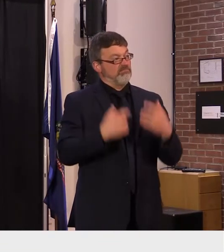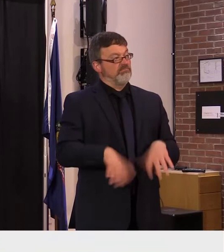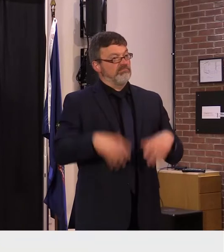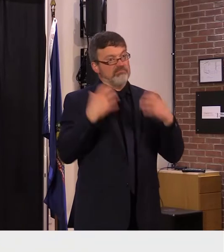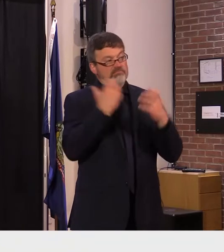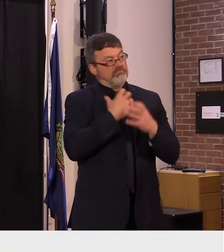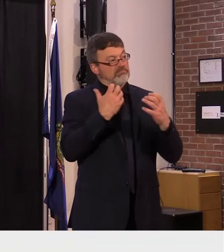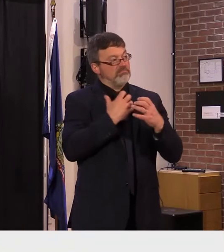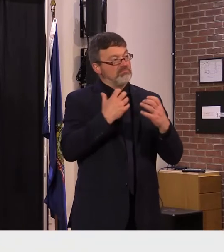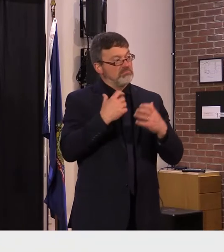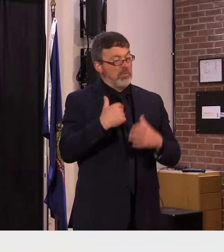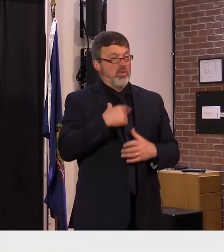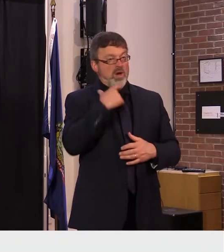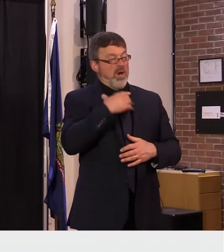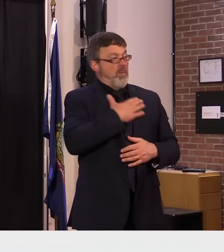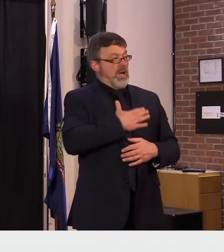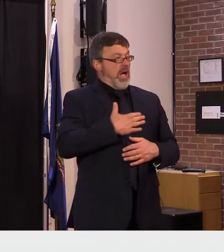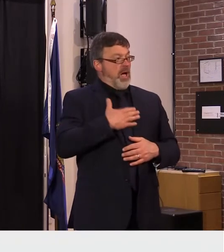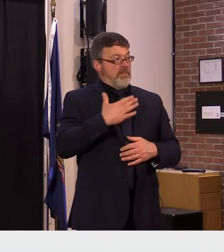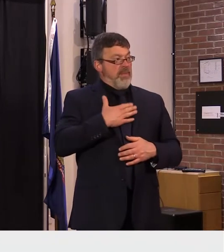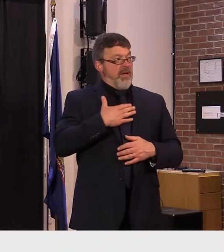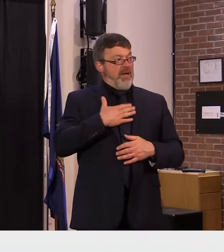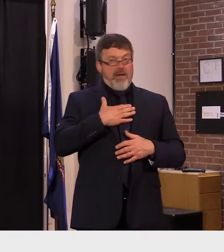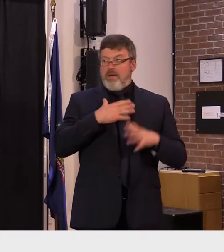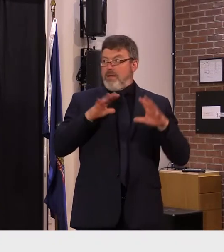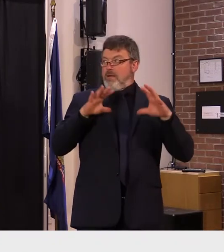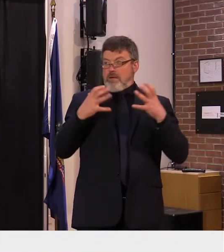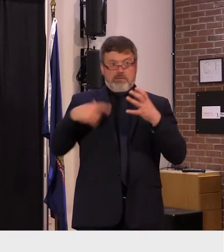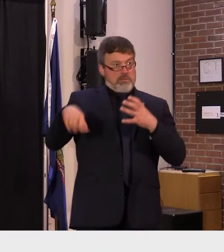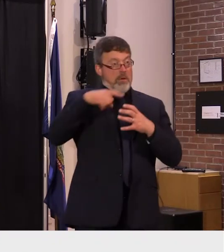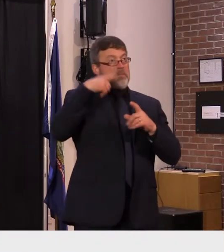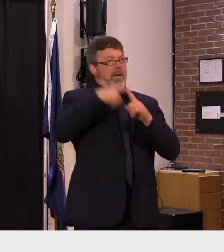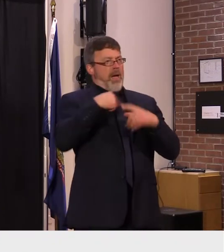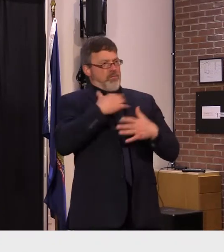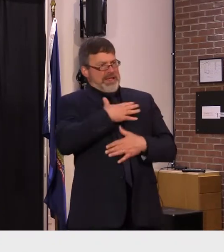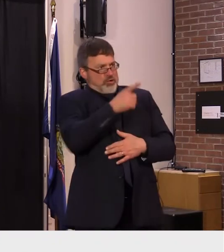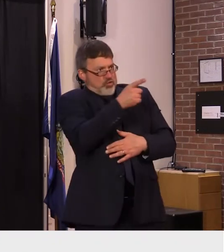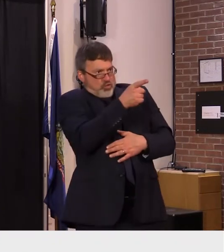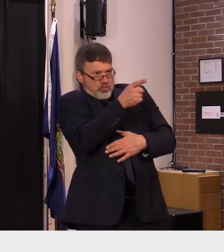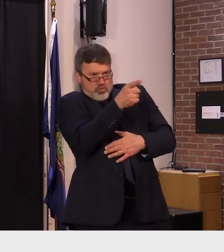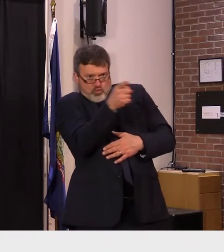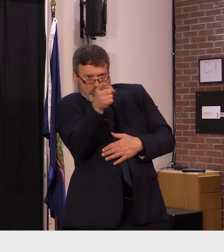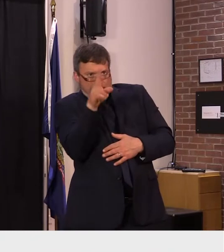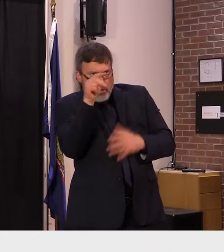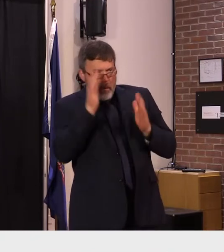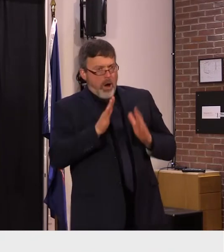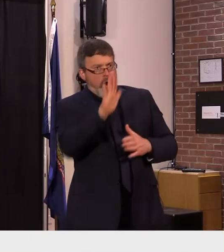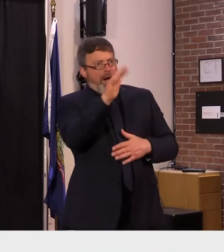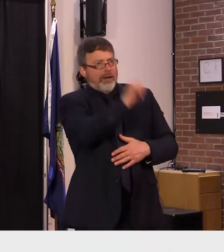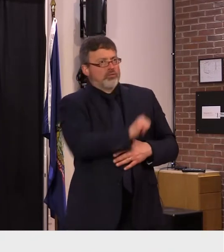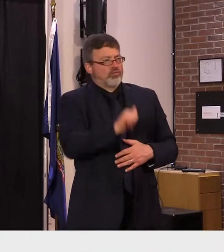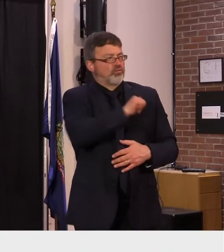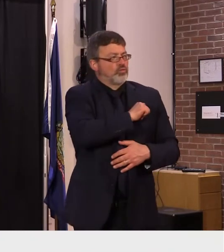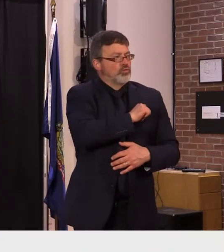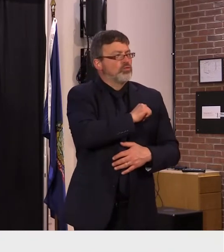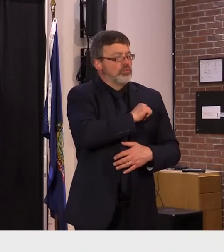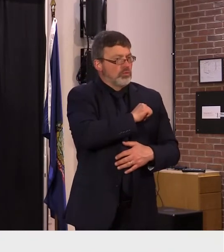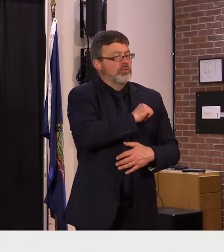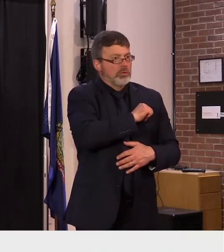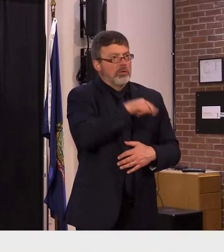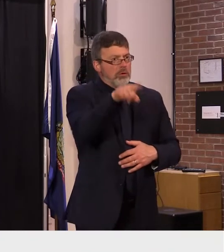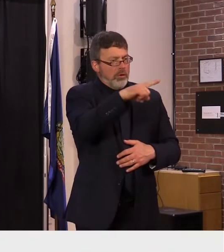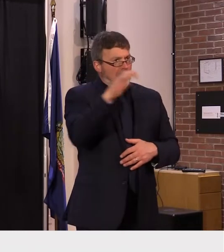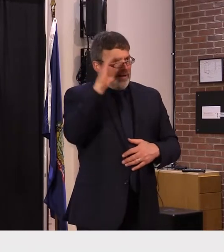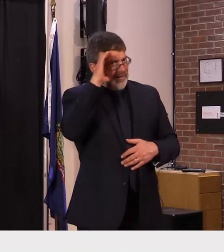the attitude of vermonters the willingness to listen and to work with us to provide